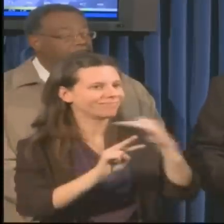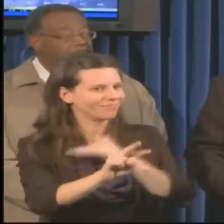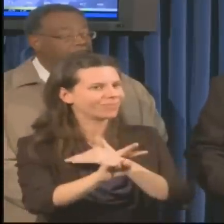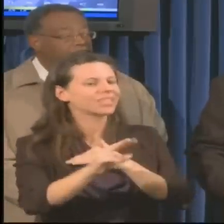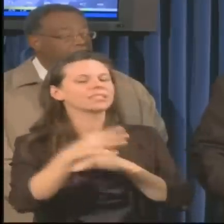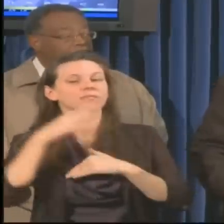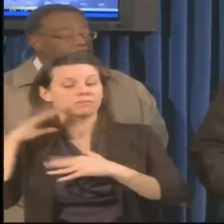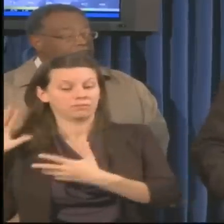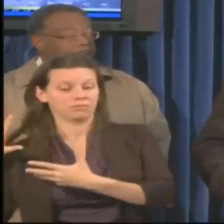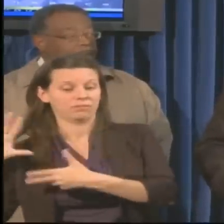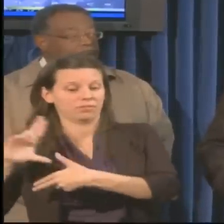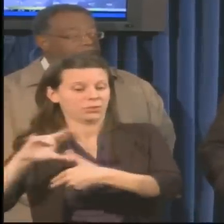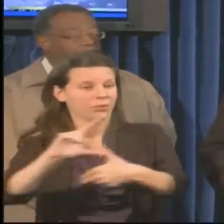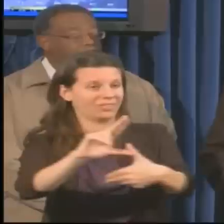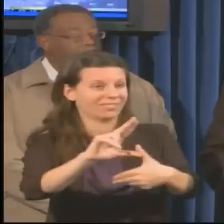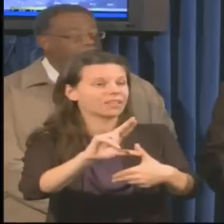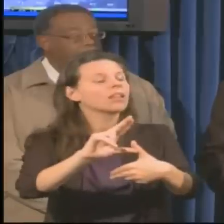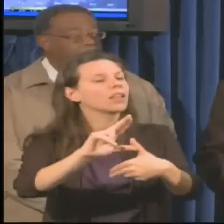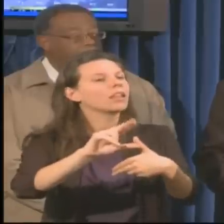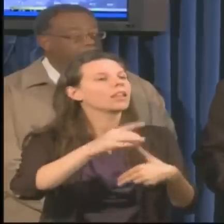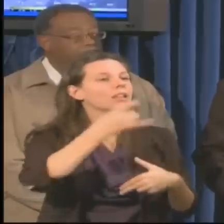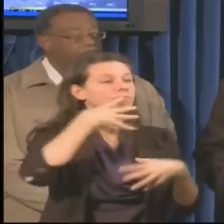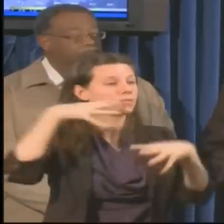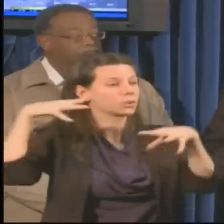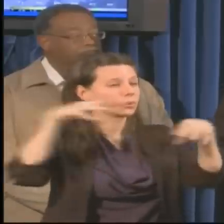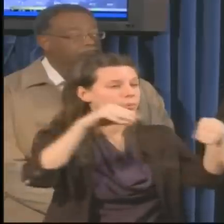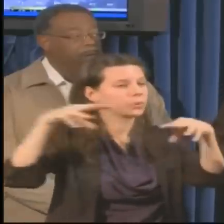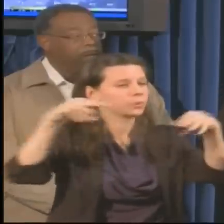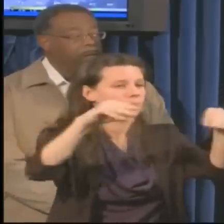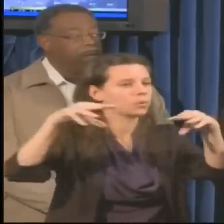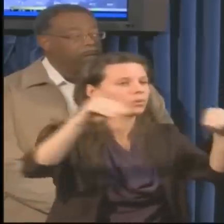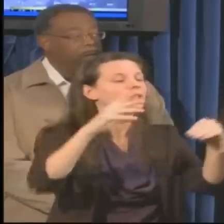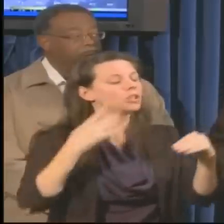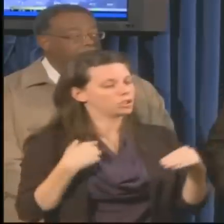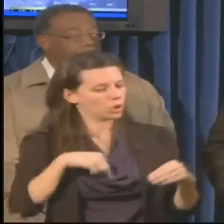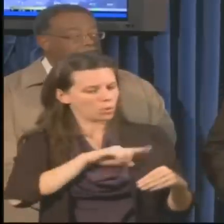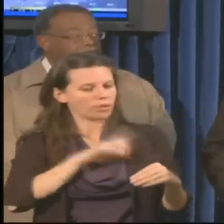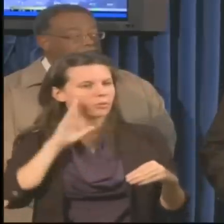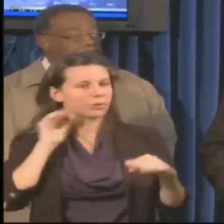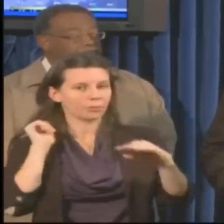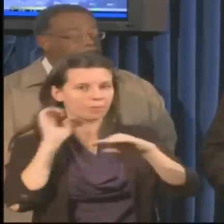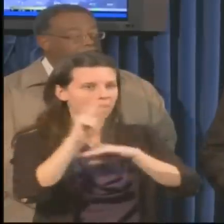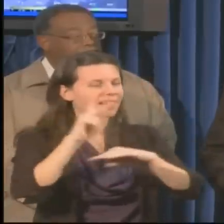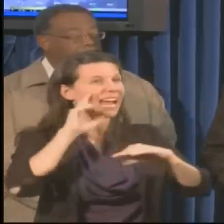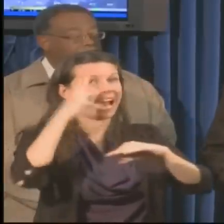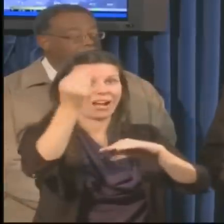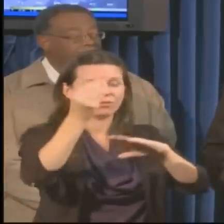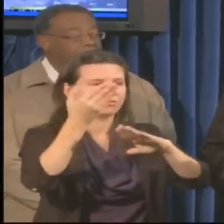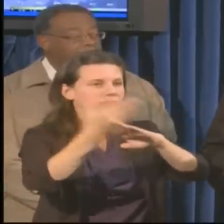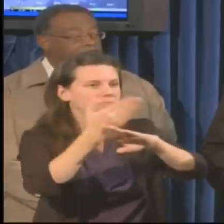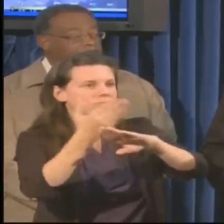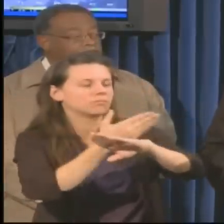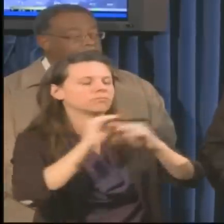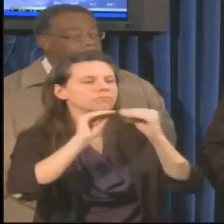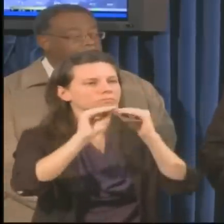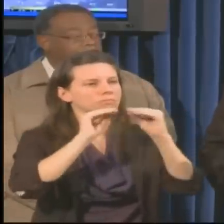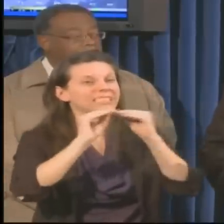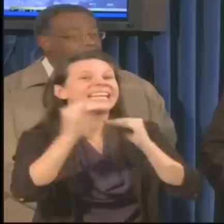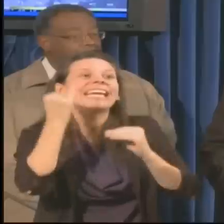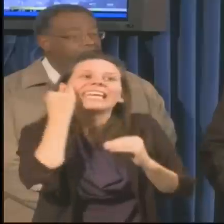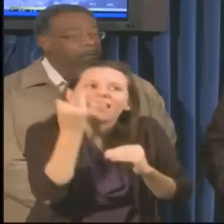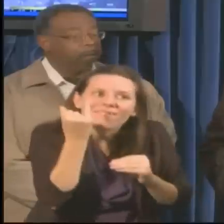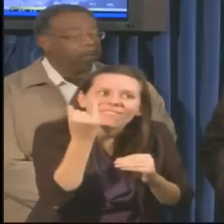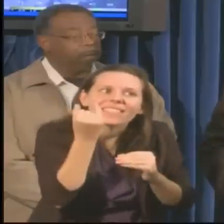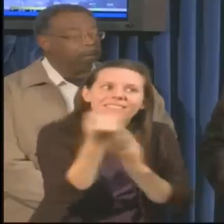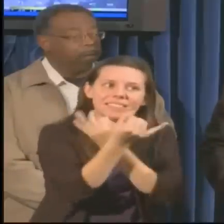damage and making repairs as it is safe to work. We're in the field and working right now. And we'll continue to do so as long as it's safe for them to